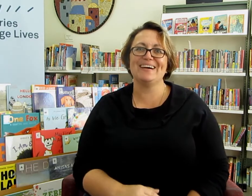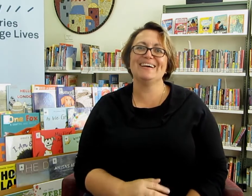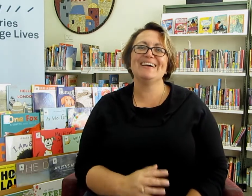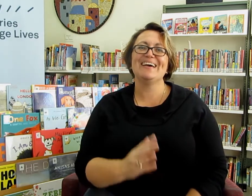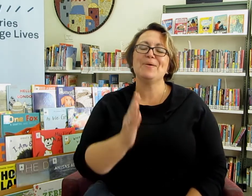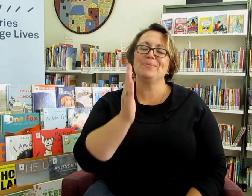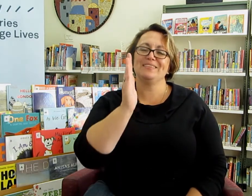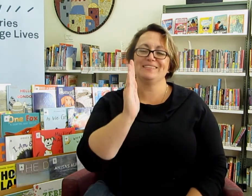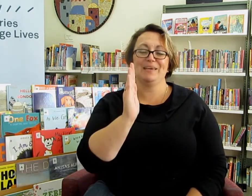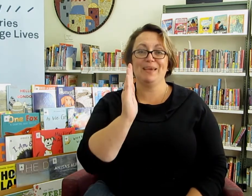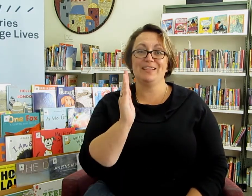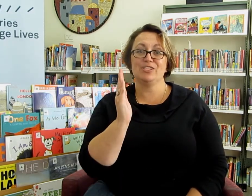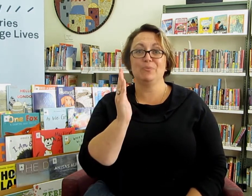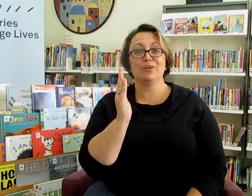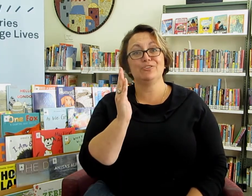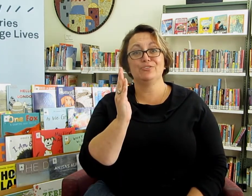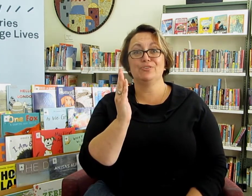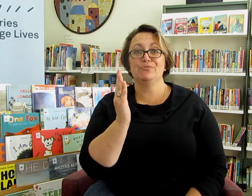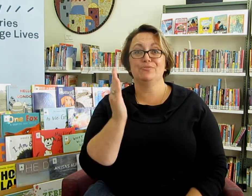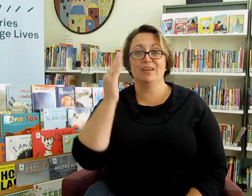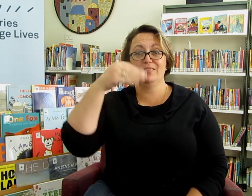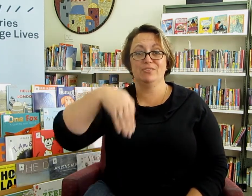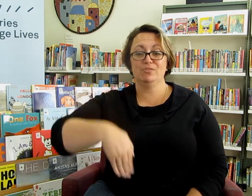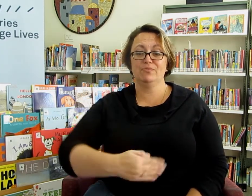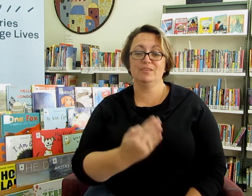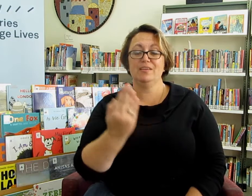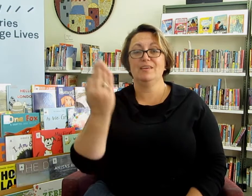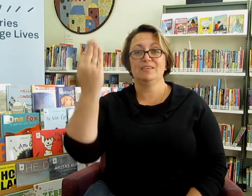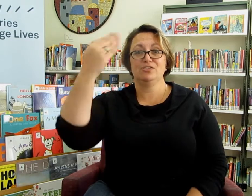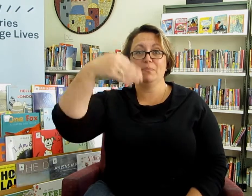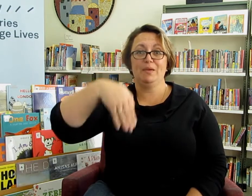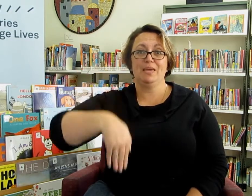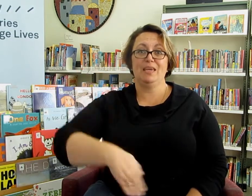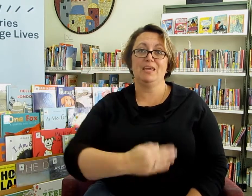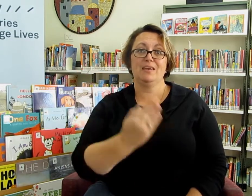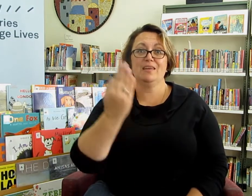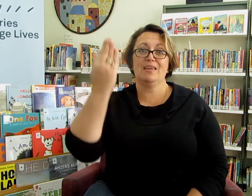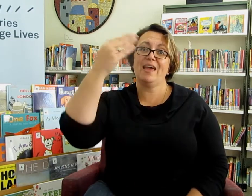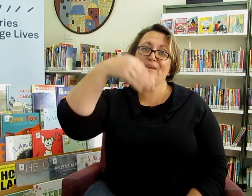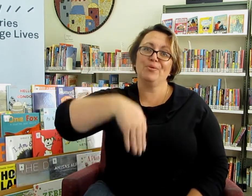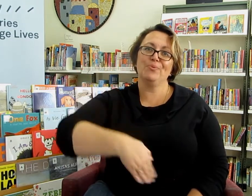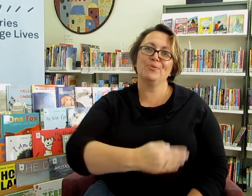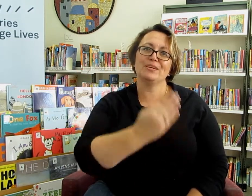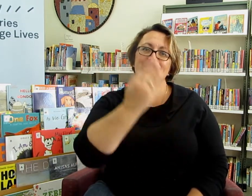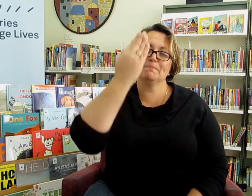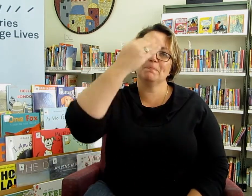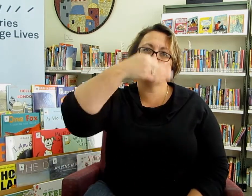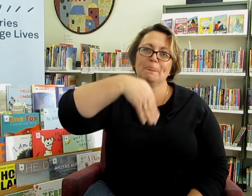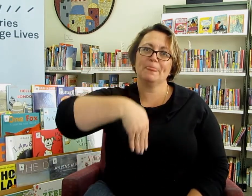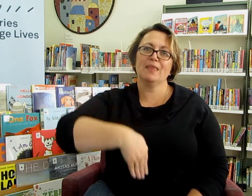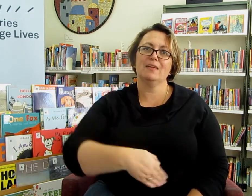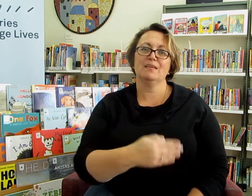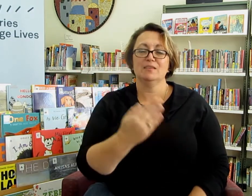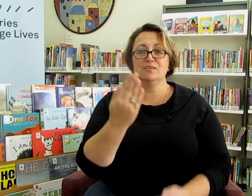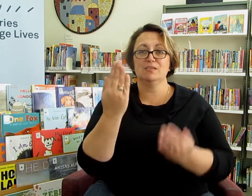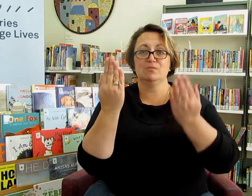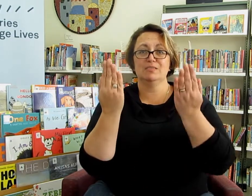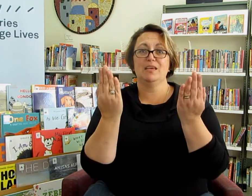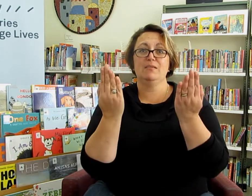with the same handshake we're going to do dolphin and the dolphin is jumping in and out the water using our same